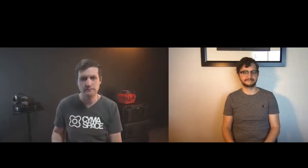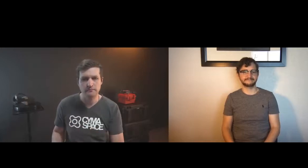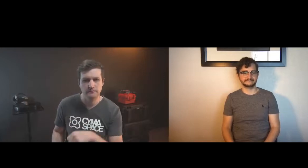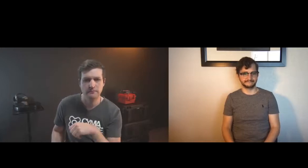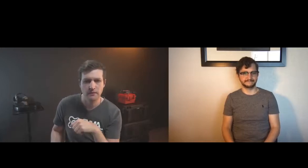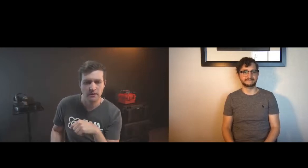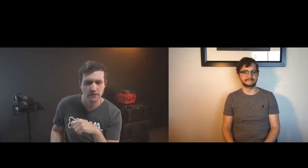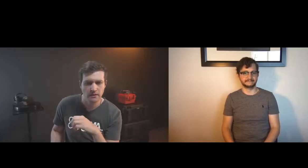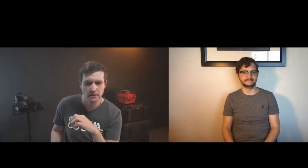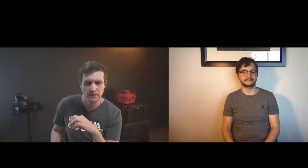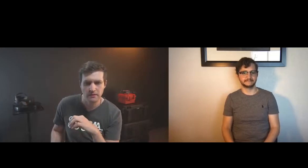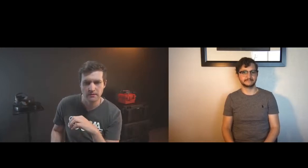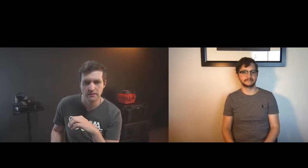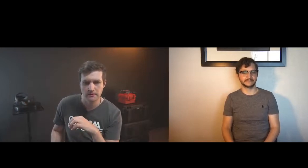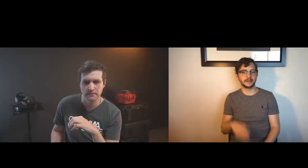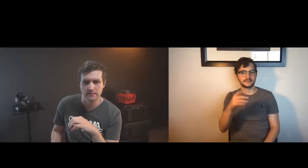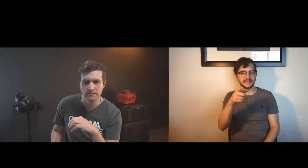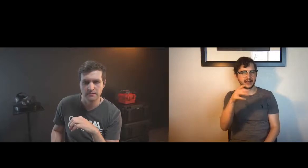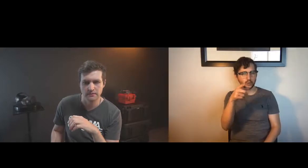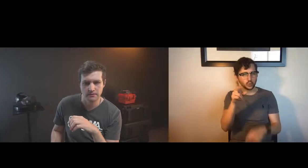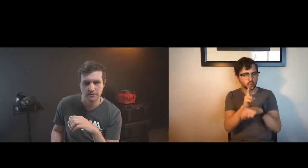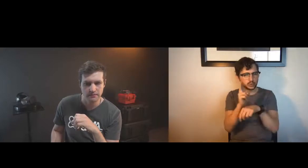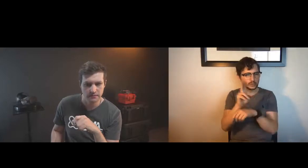also working with depth detection